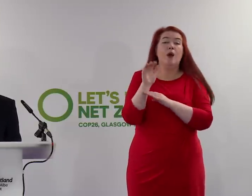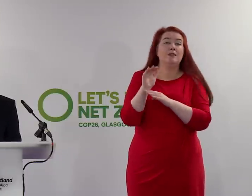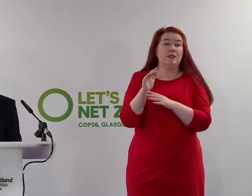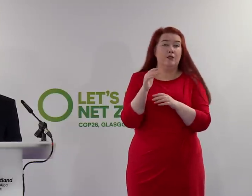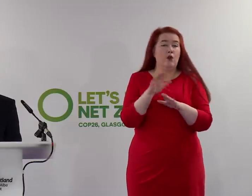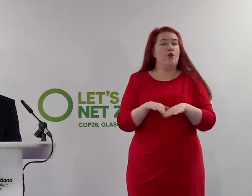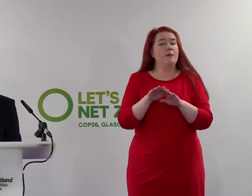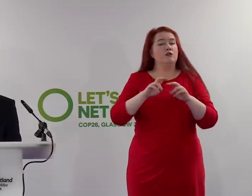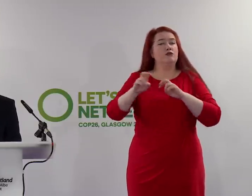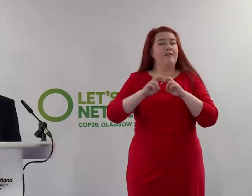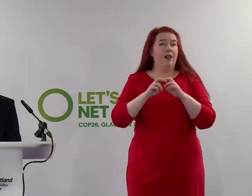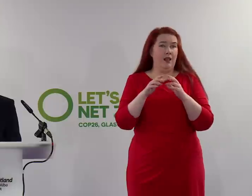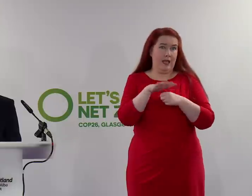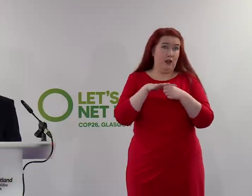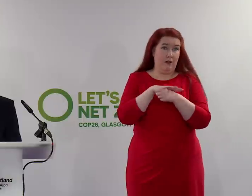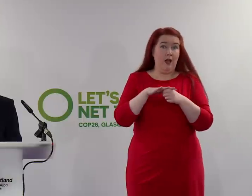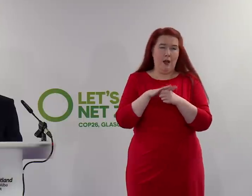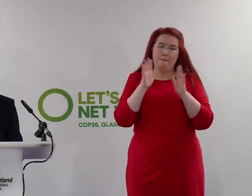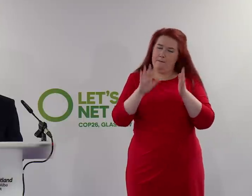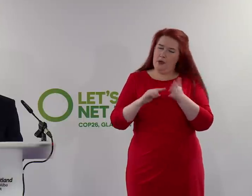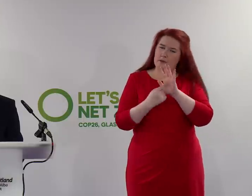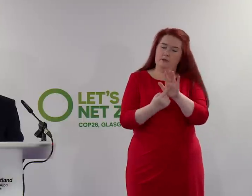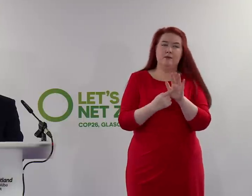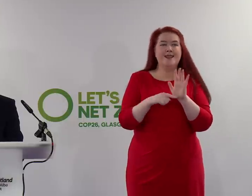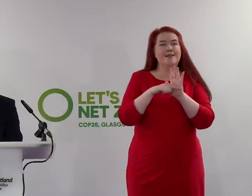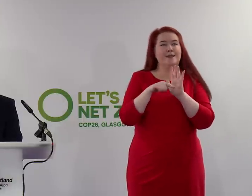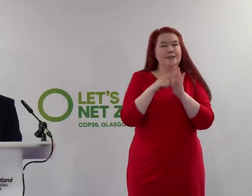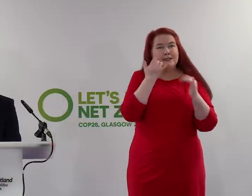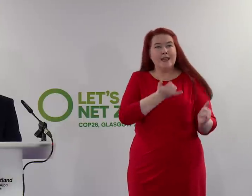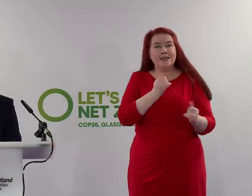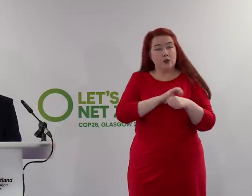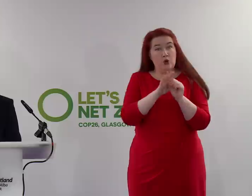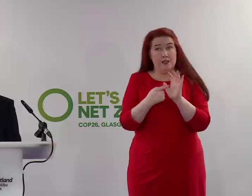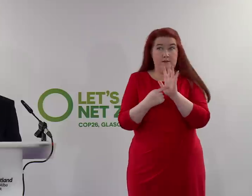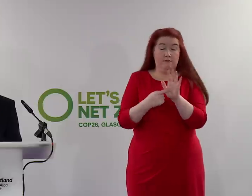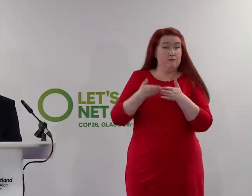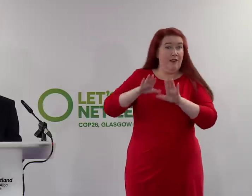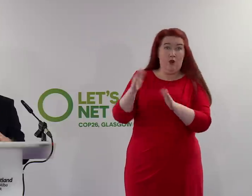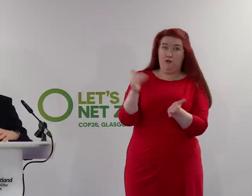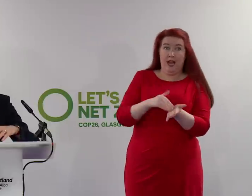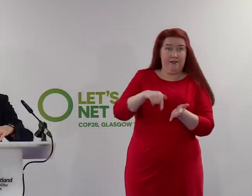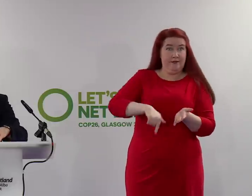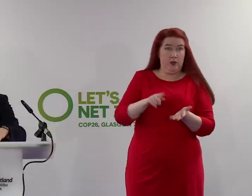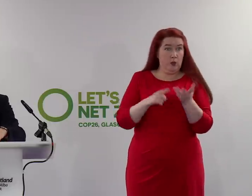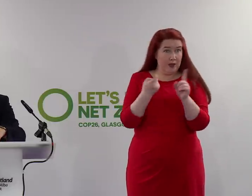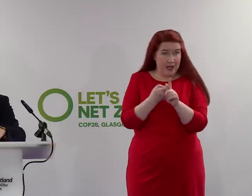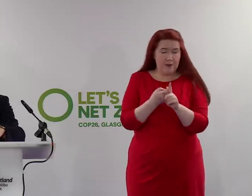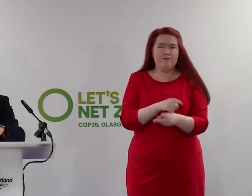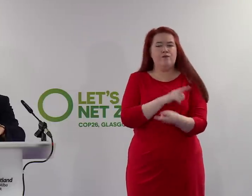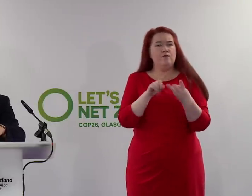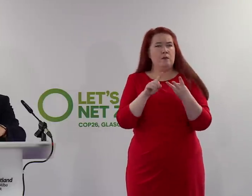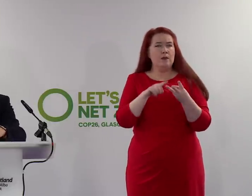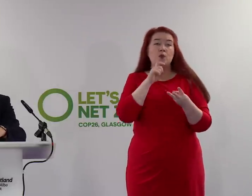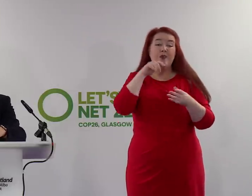travel area will be required to show a negative test result before arrival in the UK. And also everyone entering